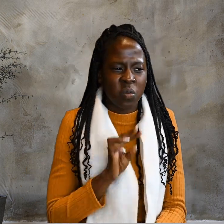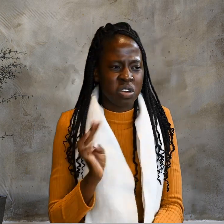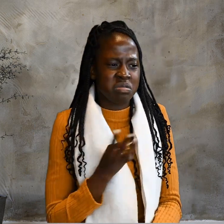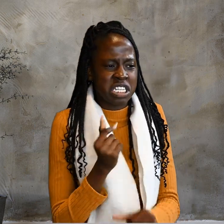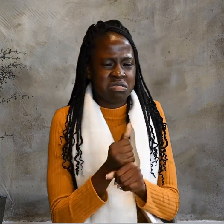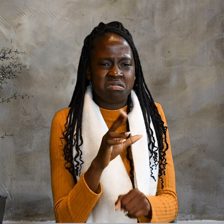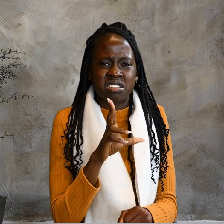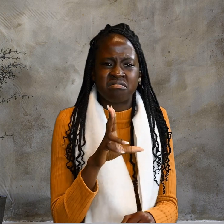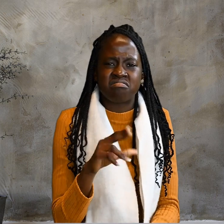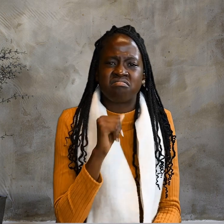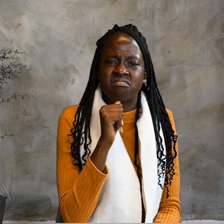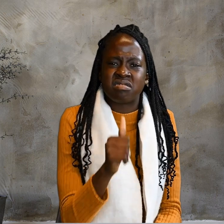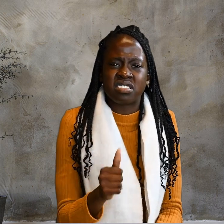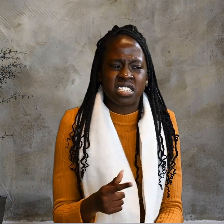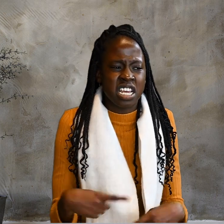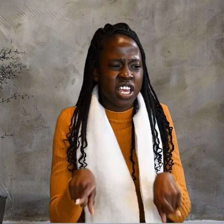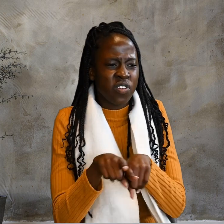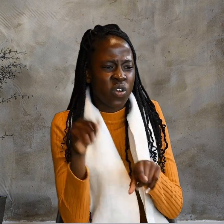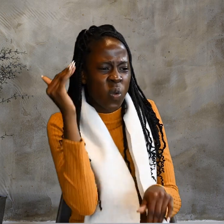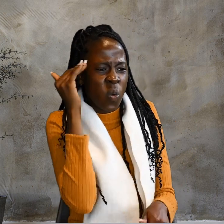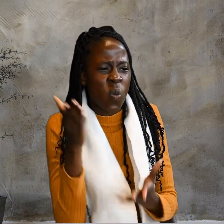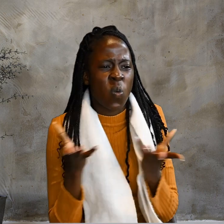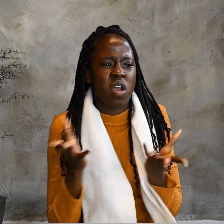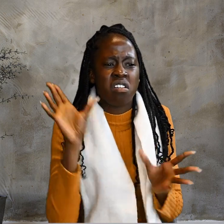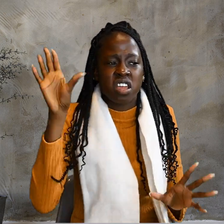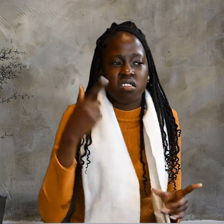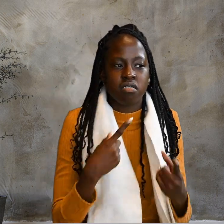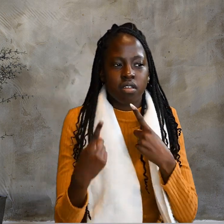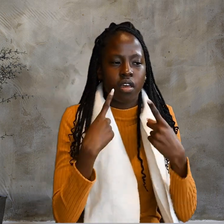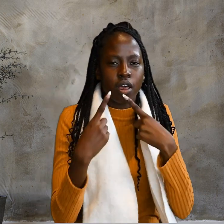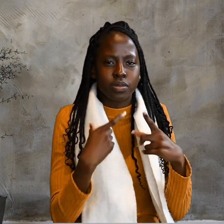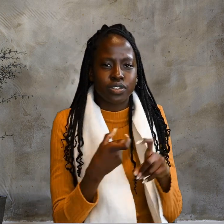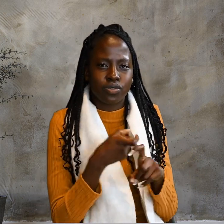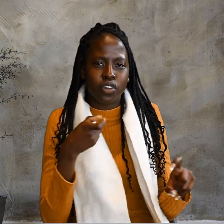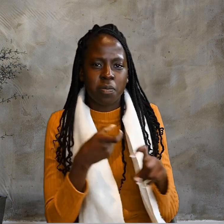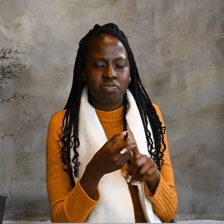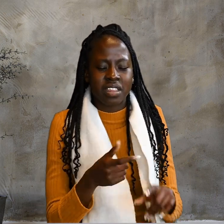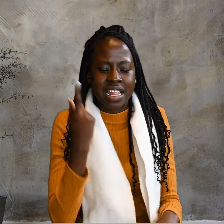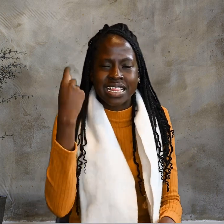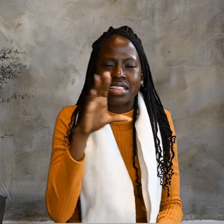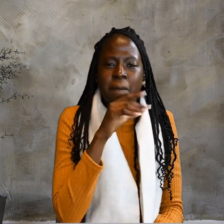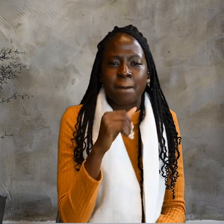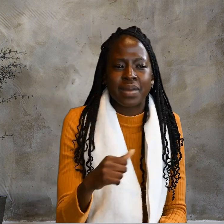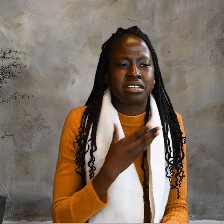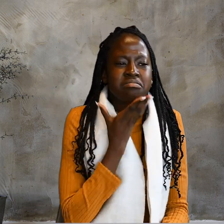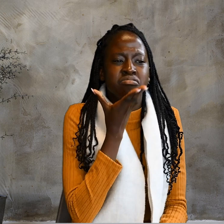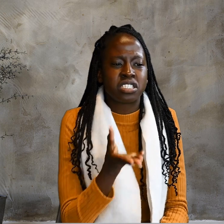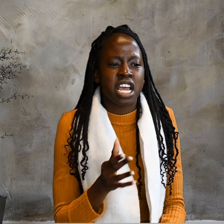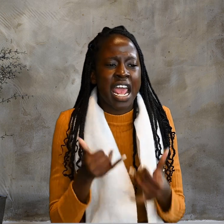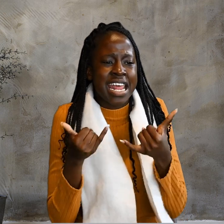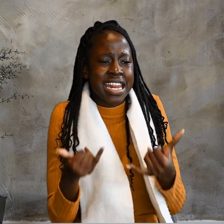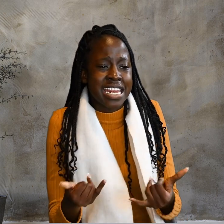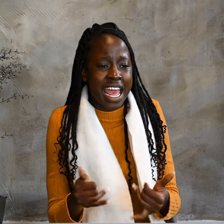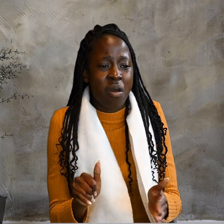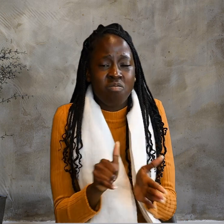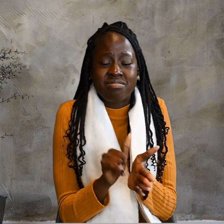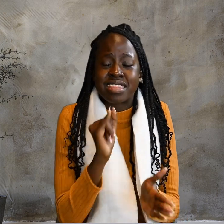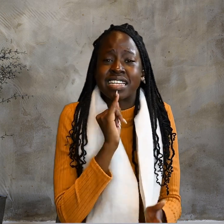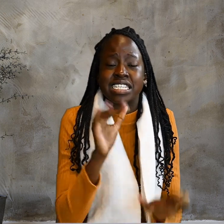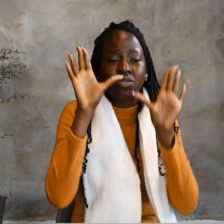don't even know where he comes from. The man answered, Now that is